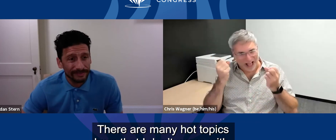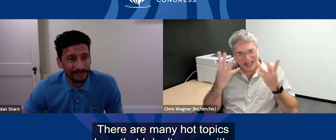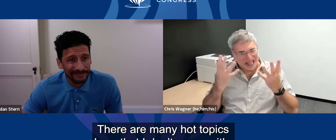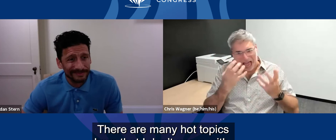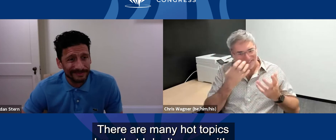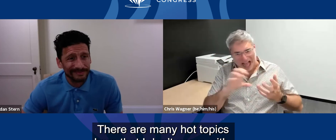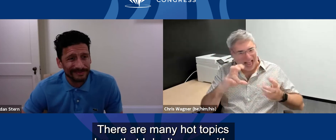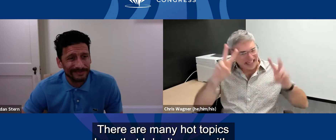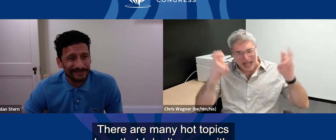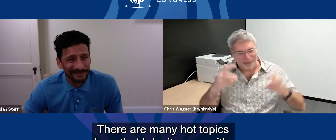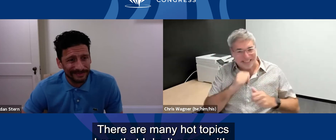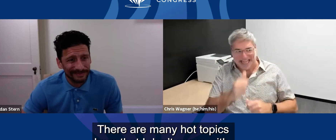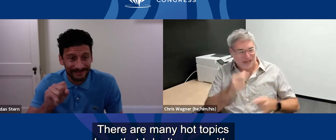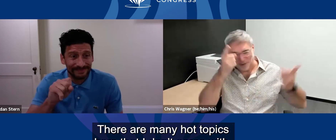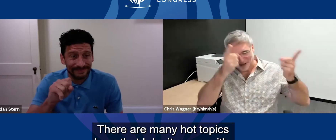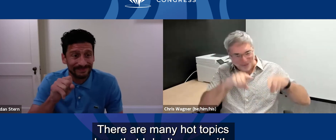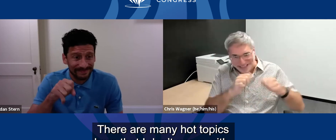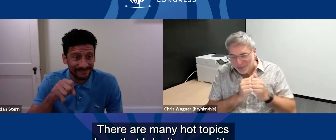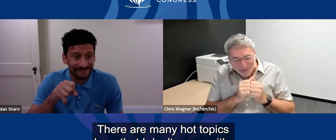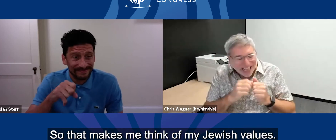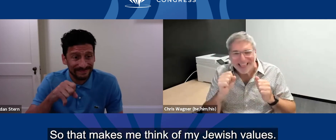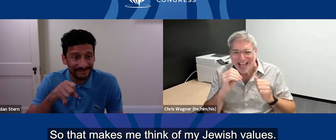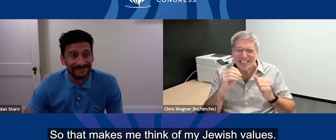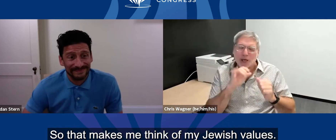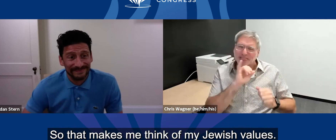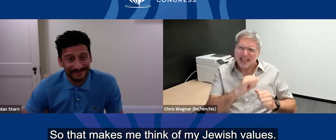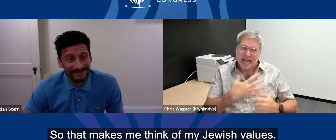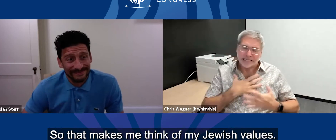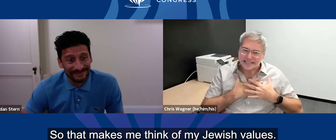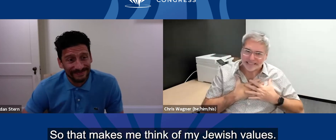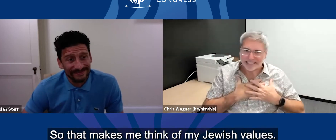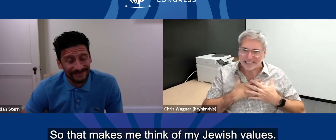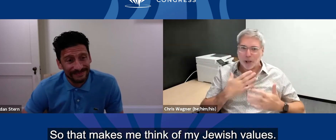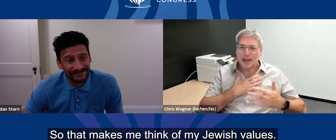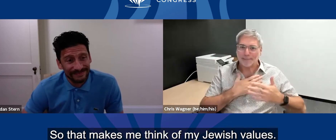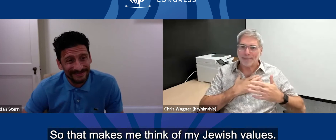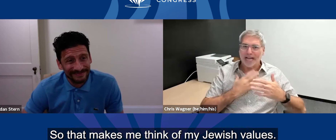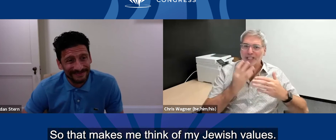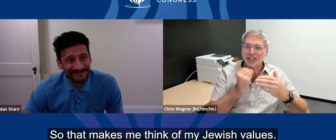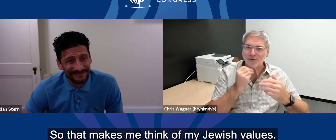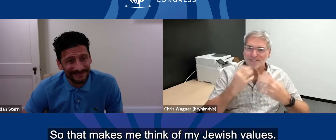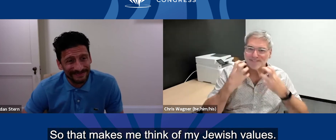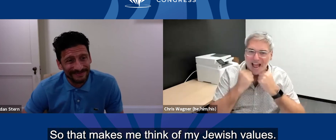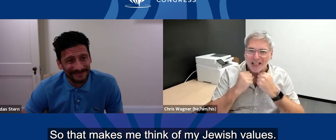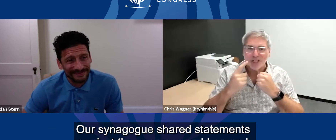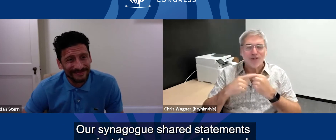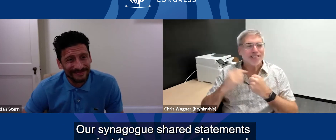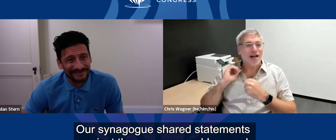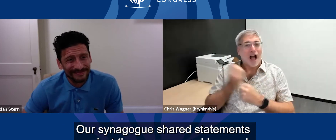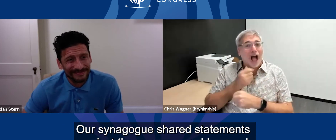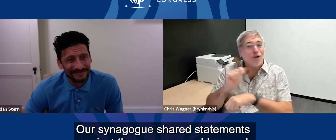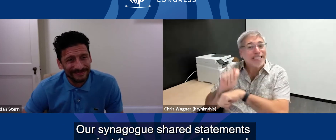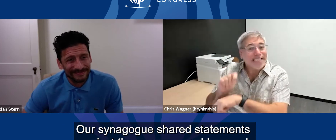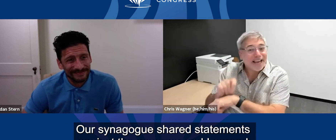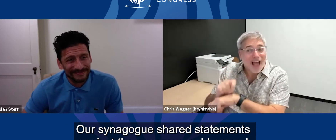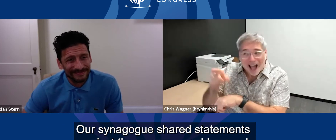There are many hot topics here that I don't agree with. So that makes me think of my Jewish values. Our